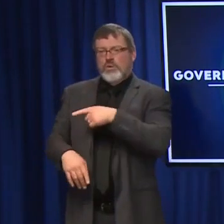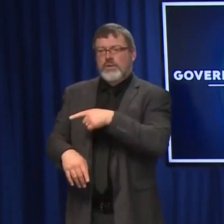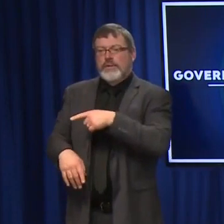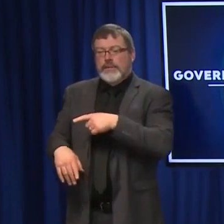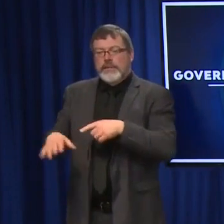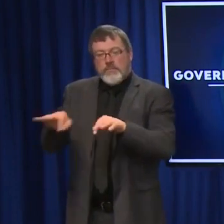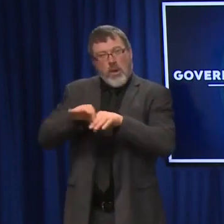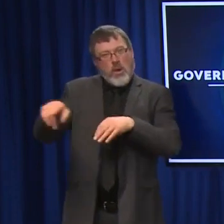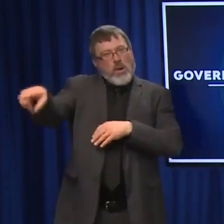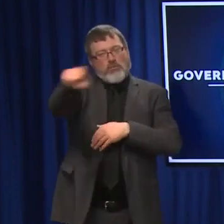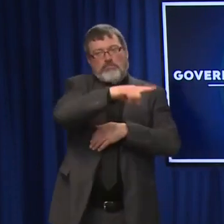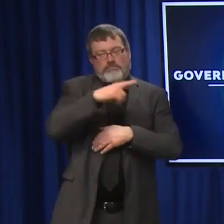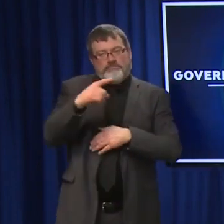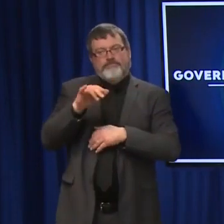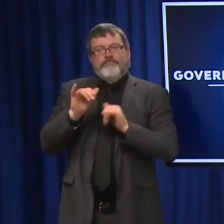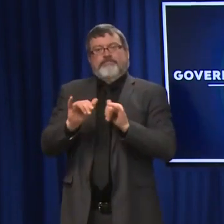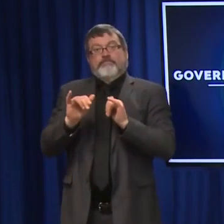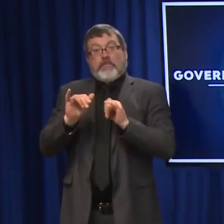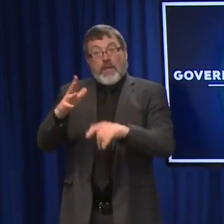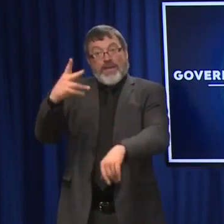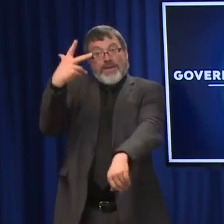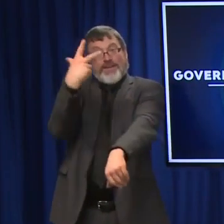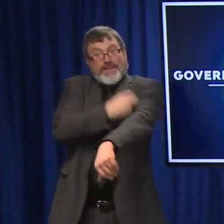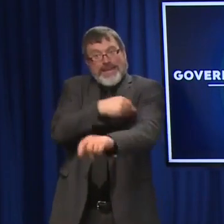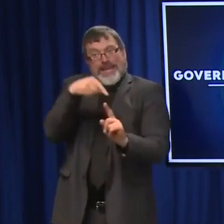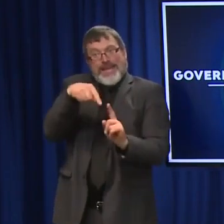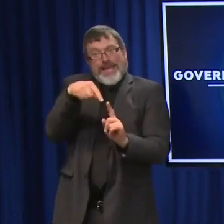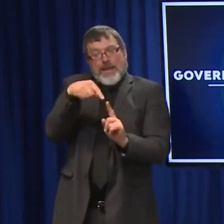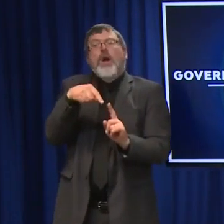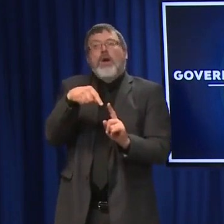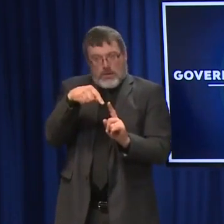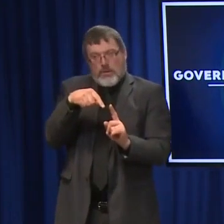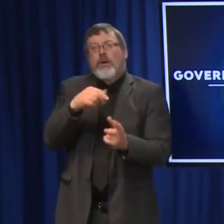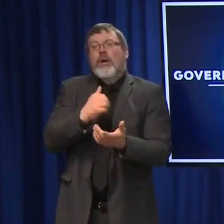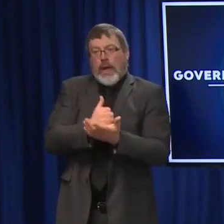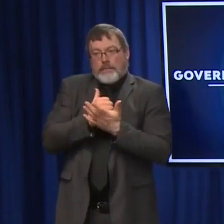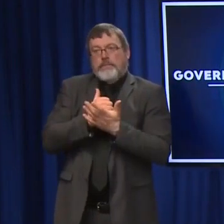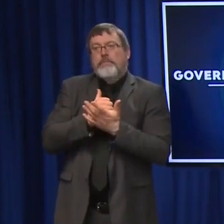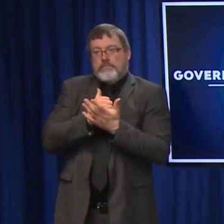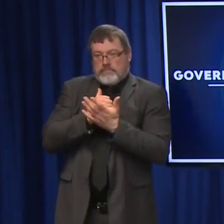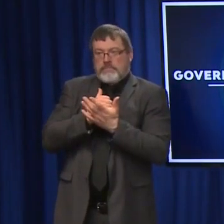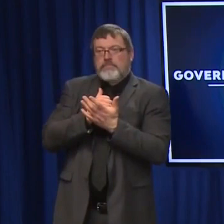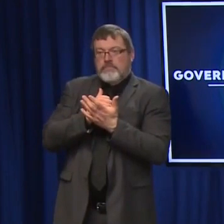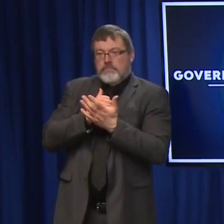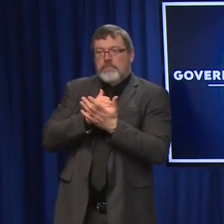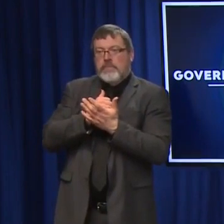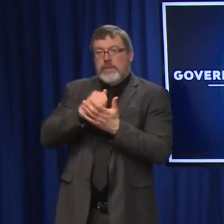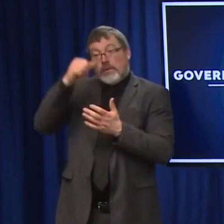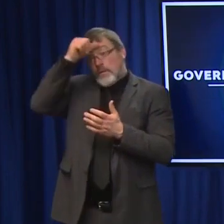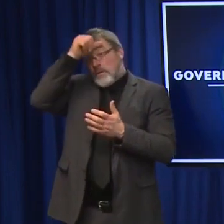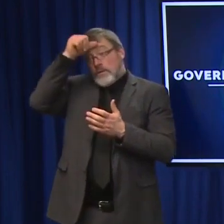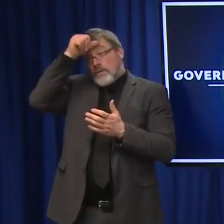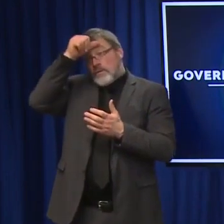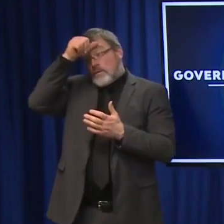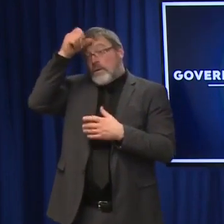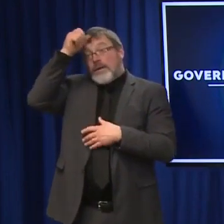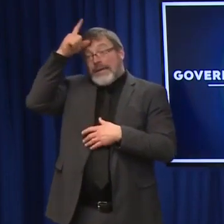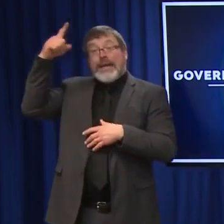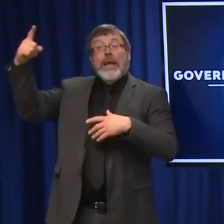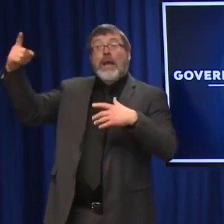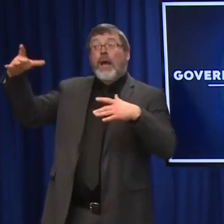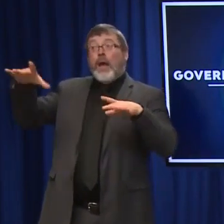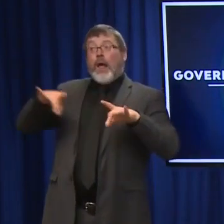also recognize that the vaccine is going to be less effective at preventing infection, which is why we've been recommending a booster dose, right?